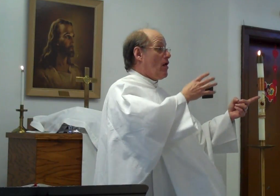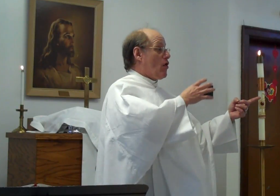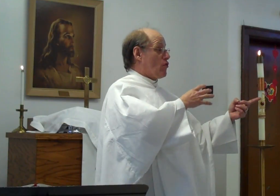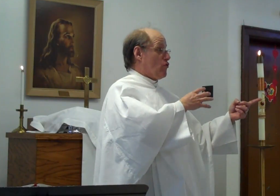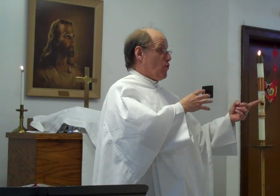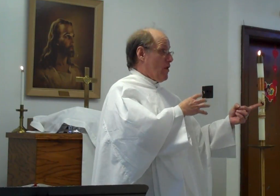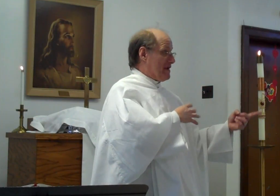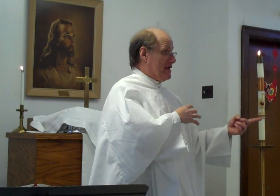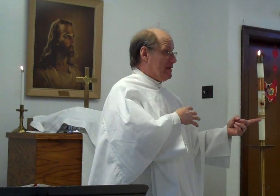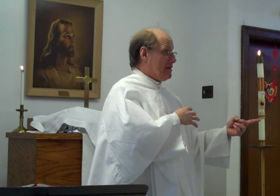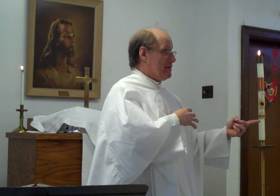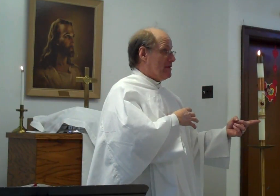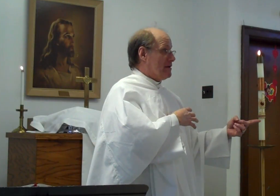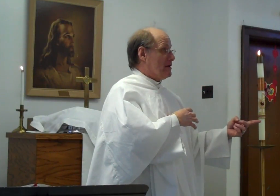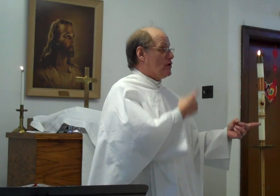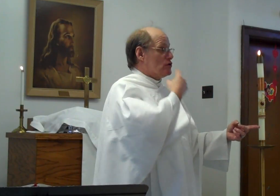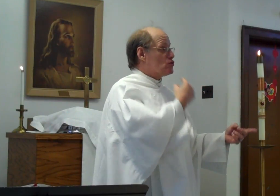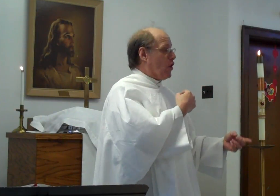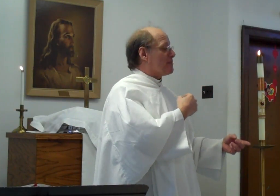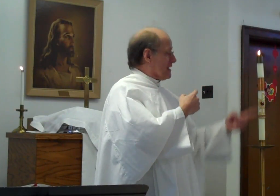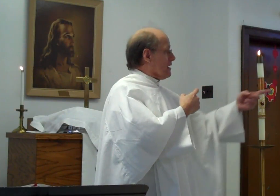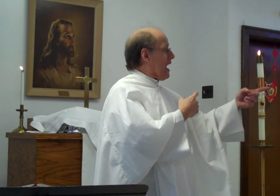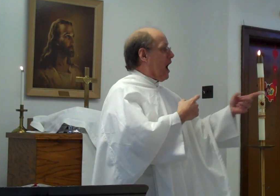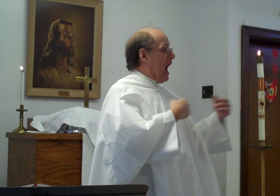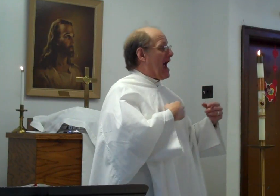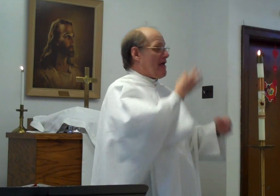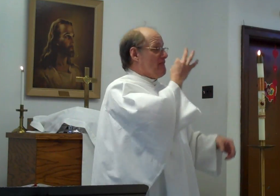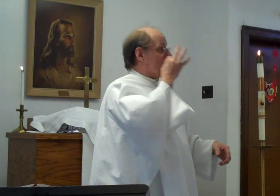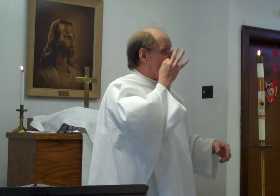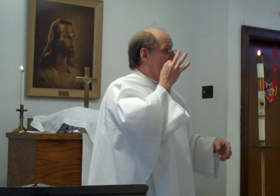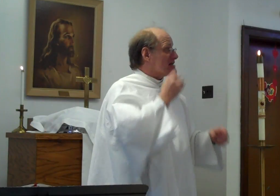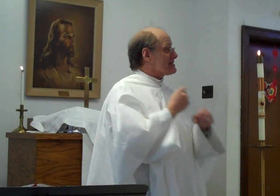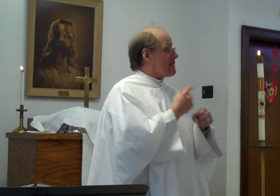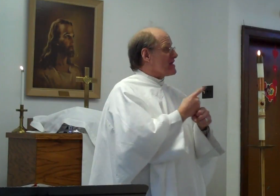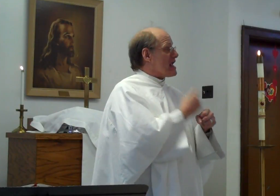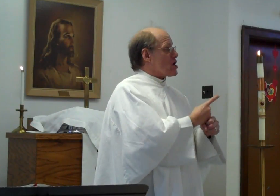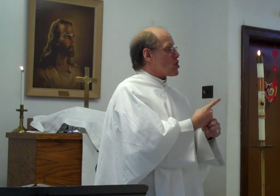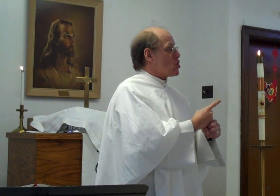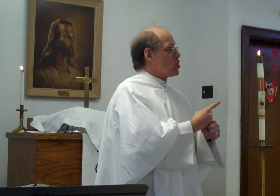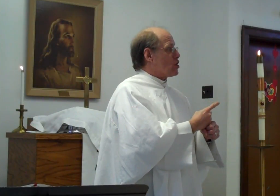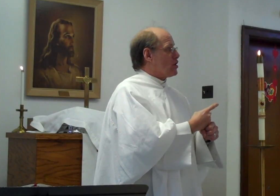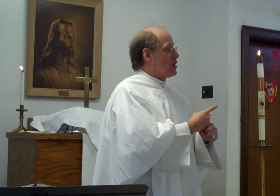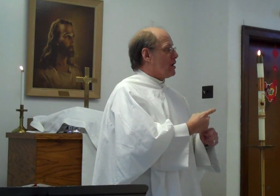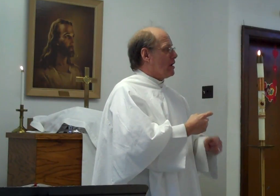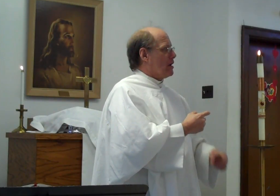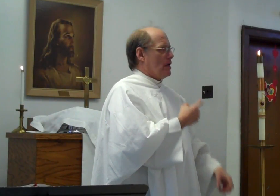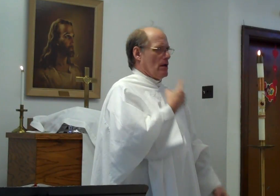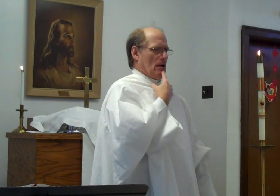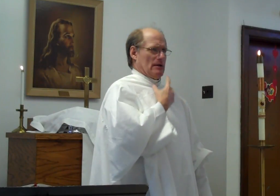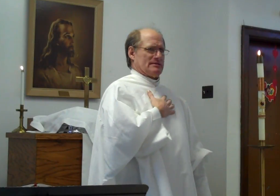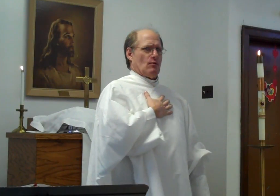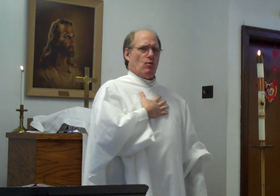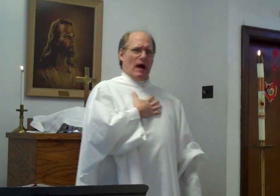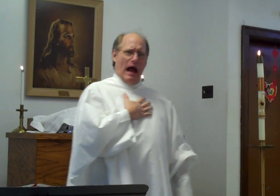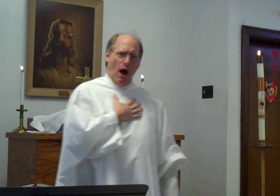The woman told me, yeah, I fast every year. I said, wow.